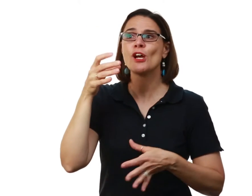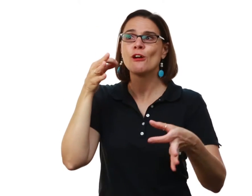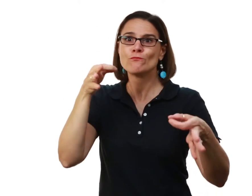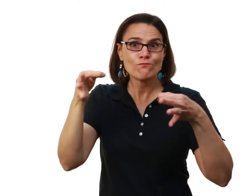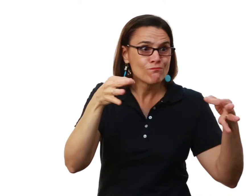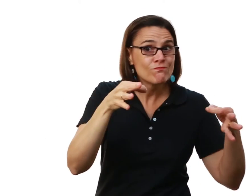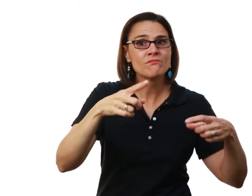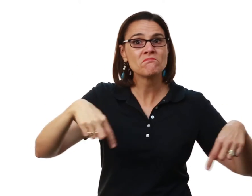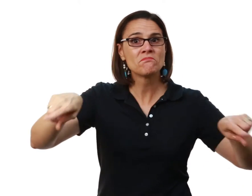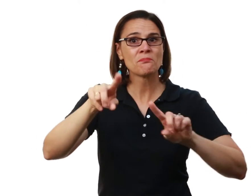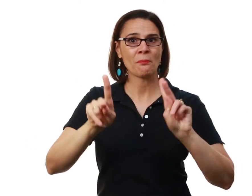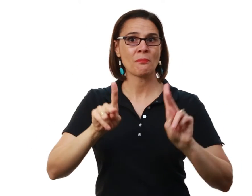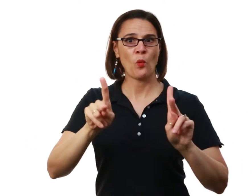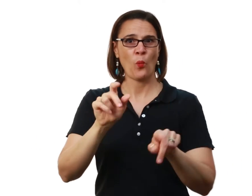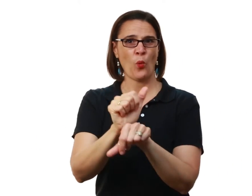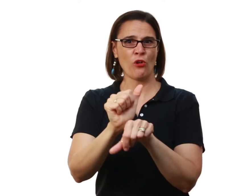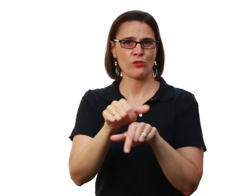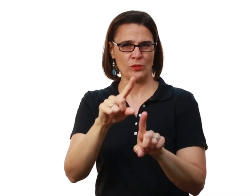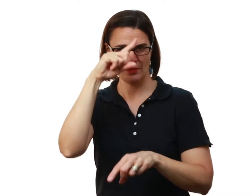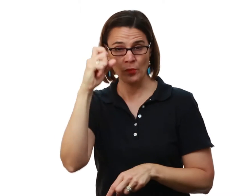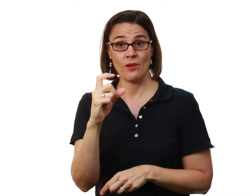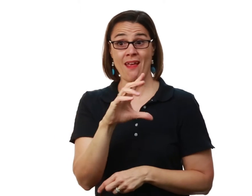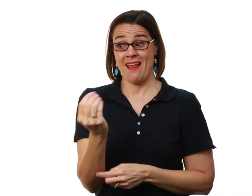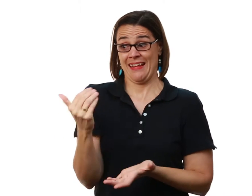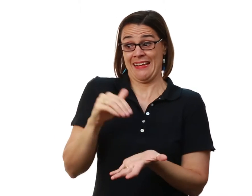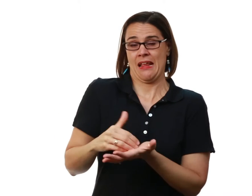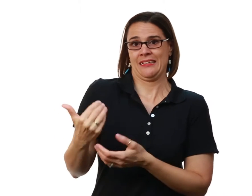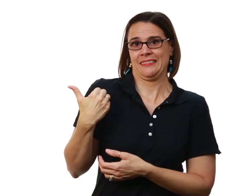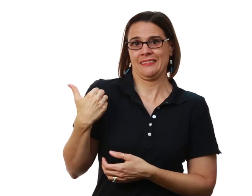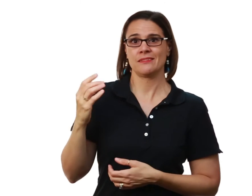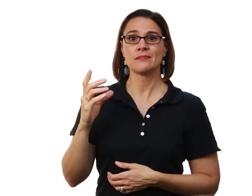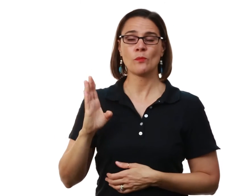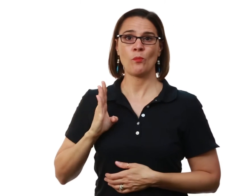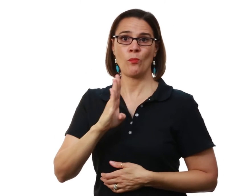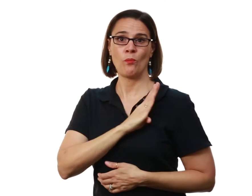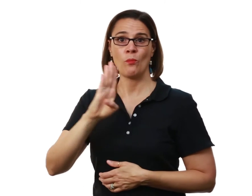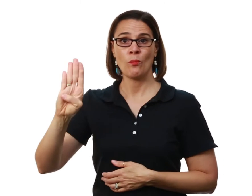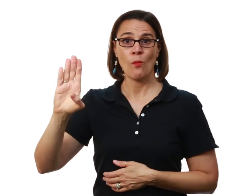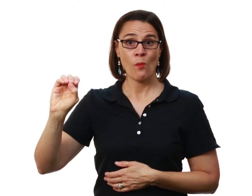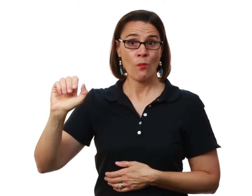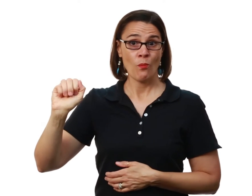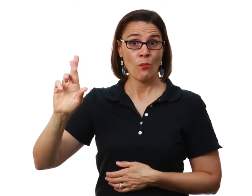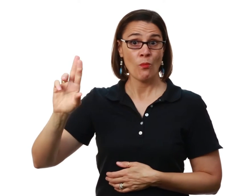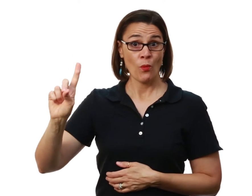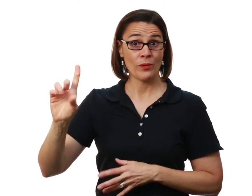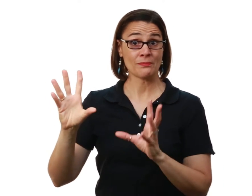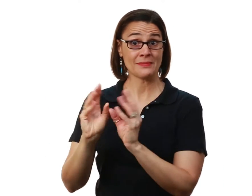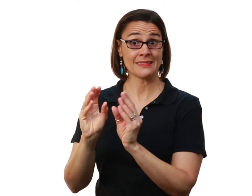during the summer time and explained it to people who were working on campus during the summer And again, most recently at the Board of Trustee meeting